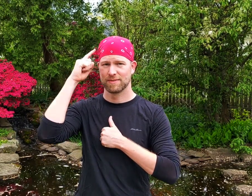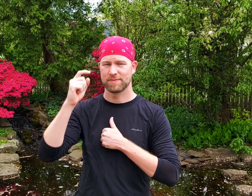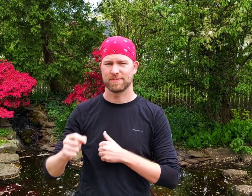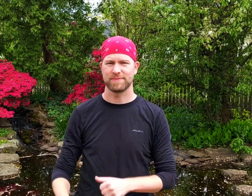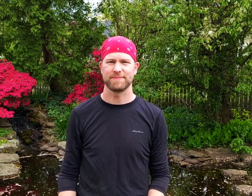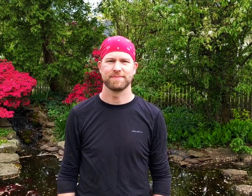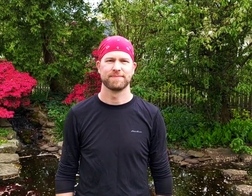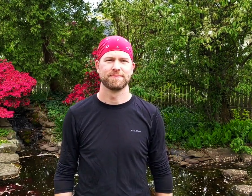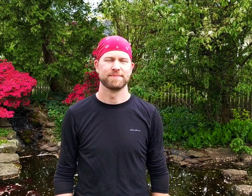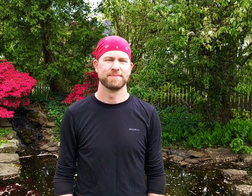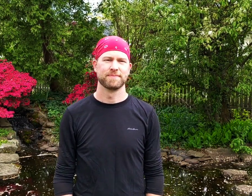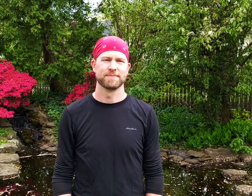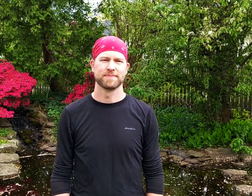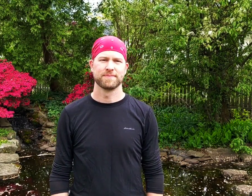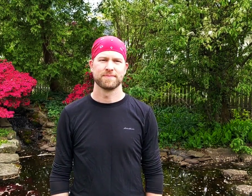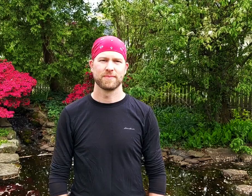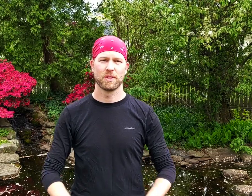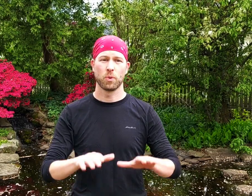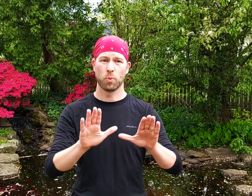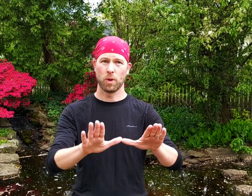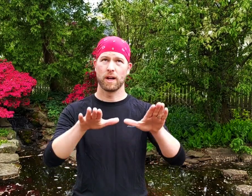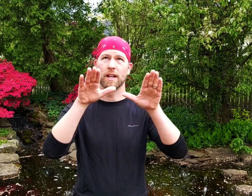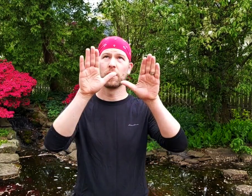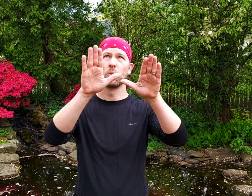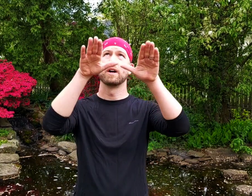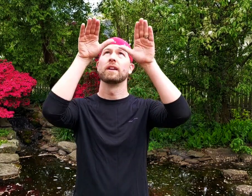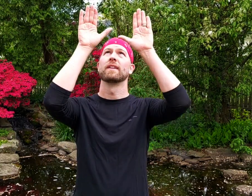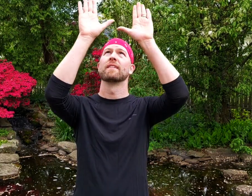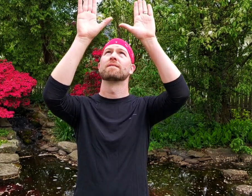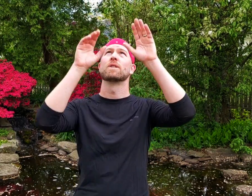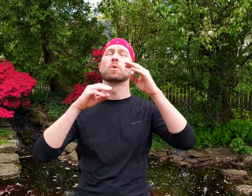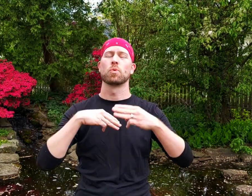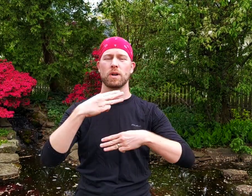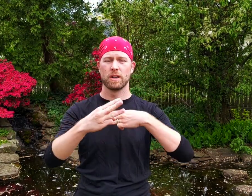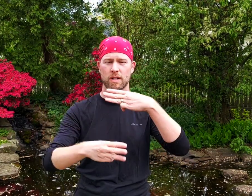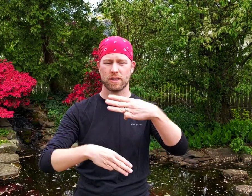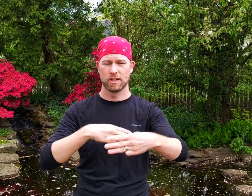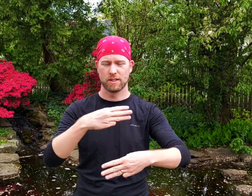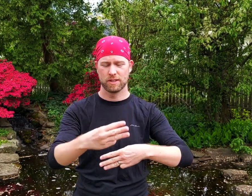what a wonderful world.